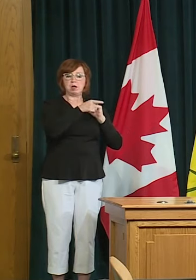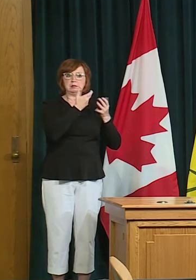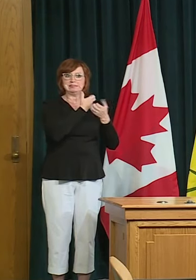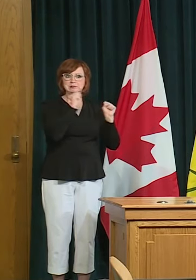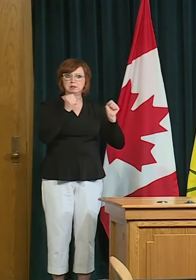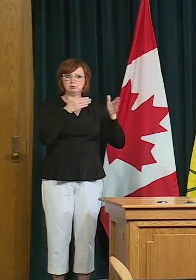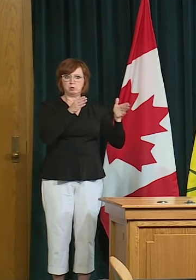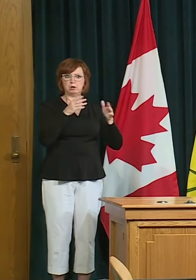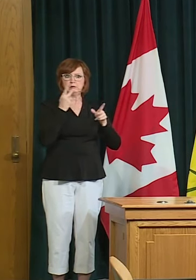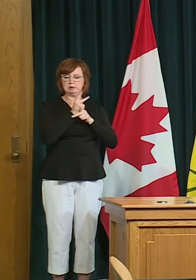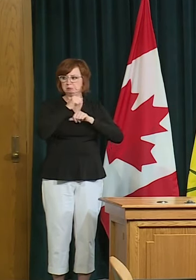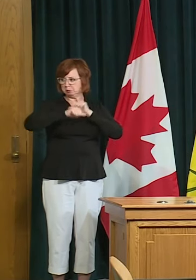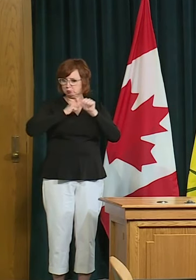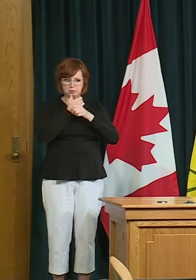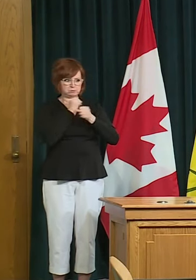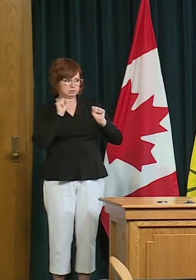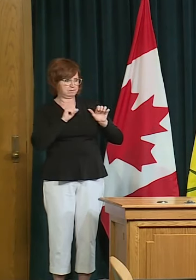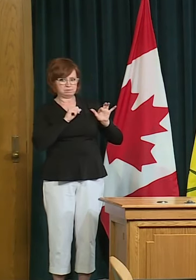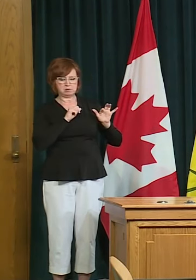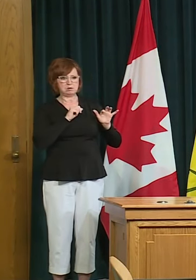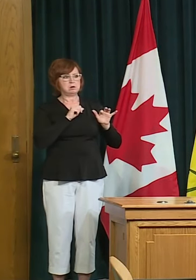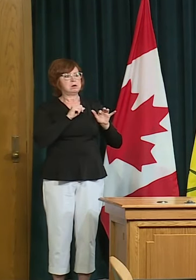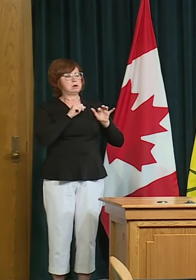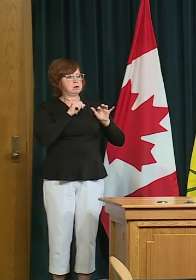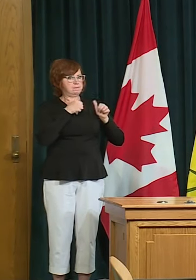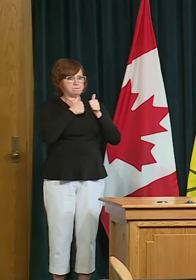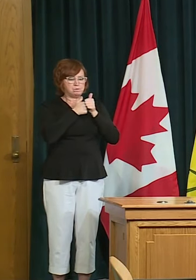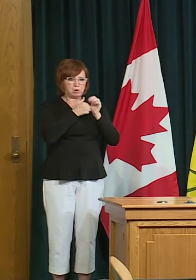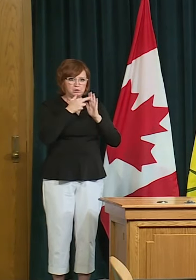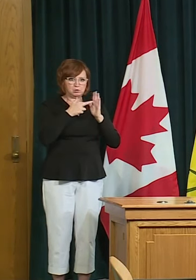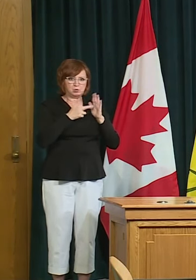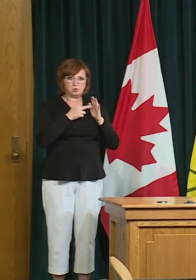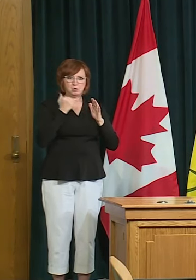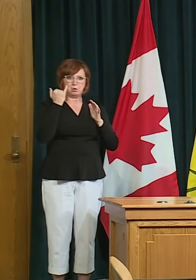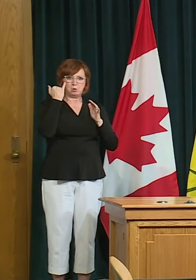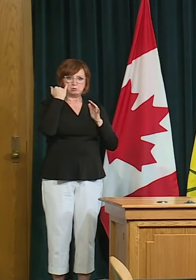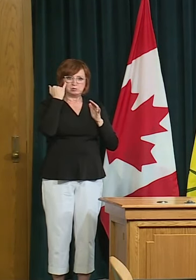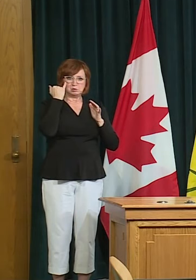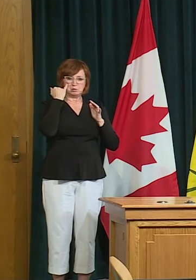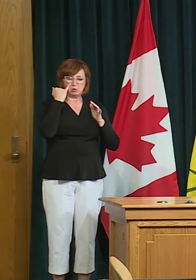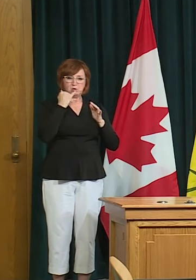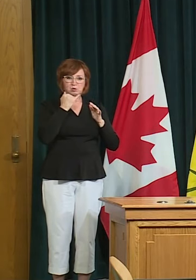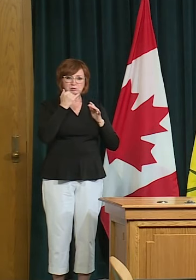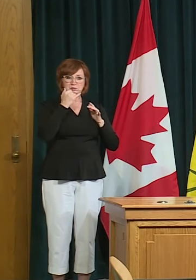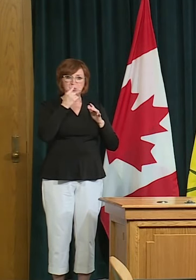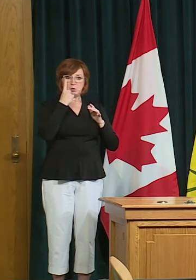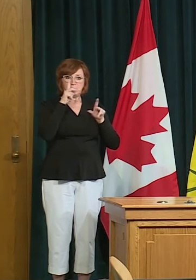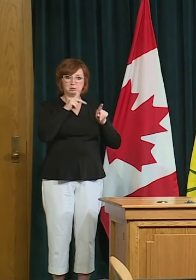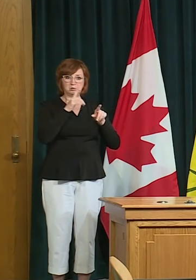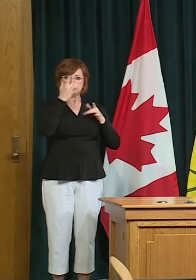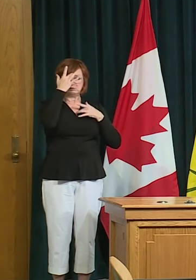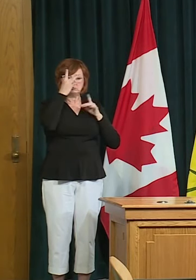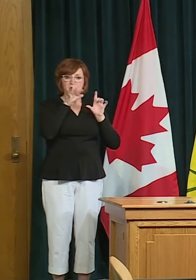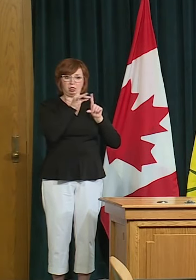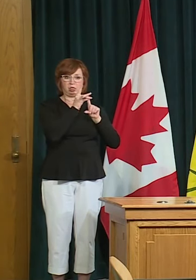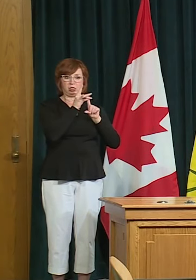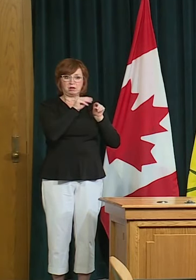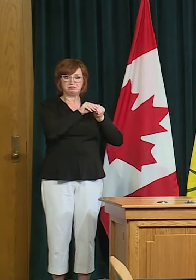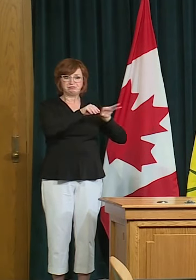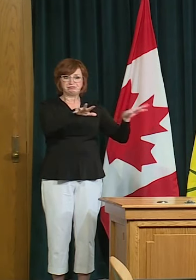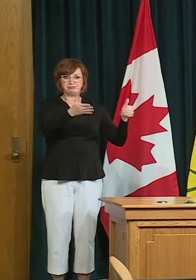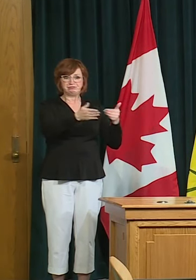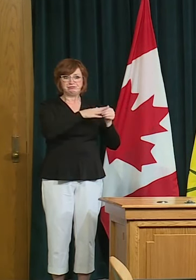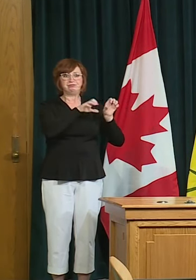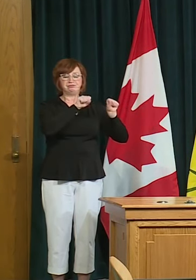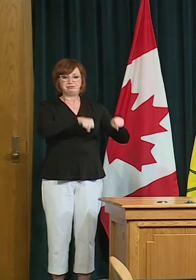then that will unfairly jeopardize the whole sector and we just need to work together to make that reopening phase is safe phase for all